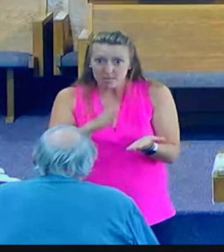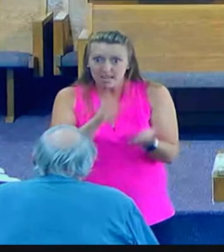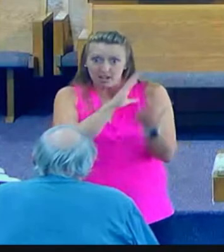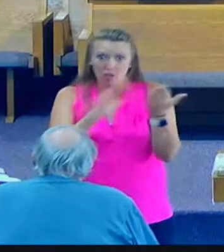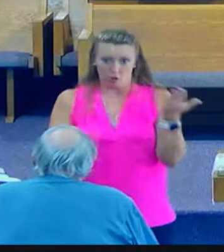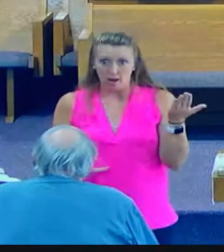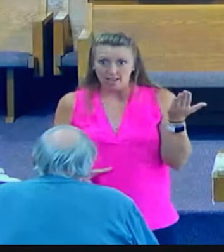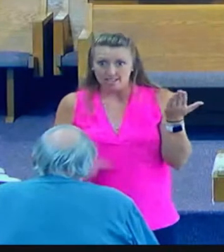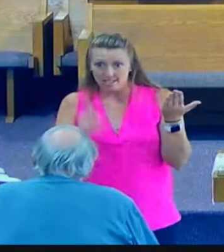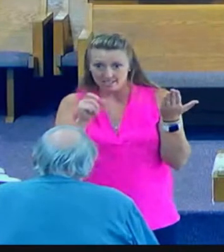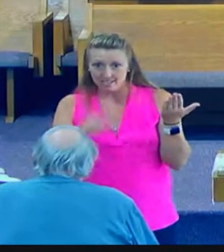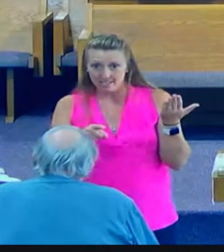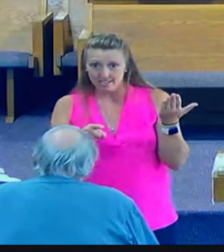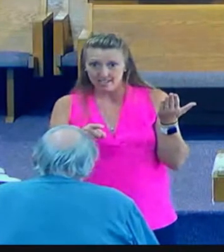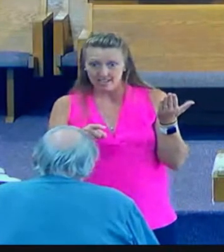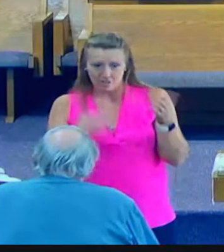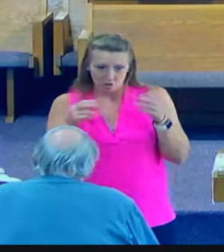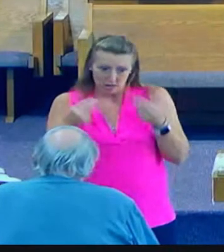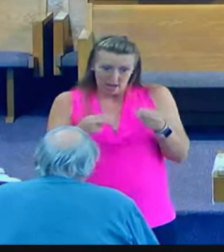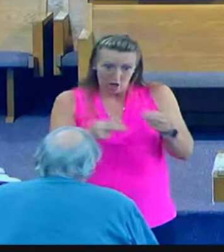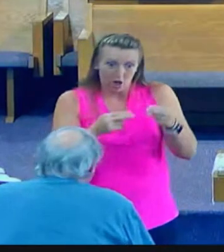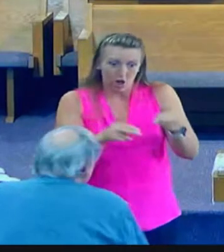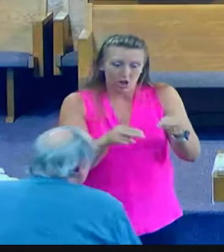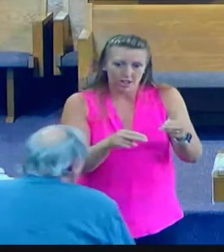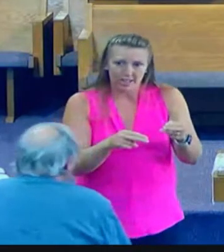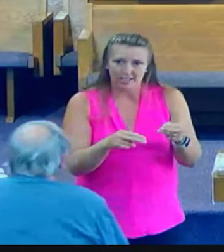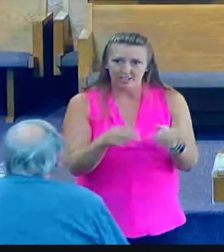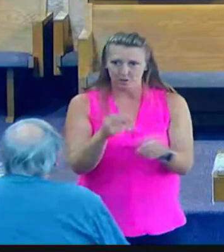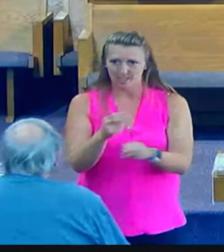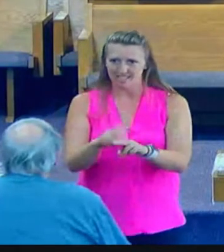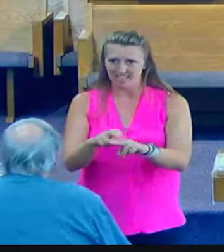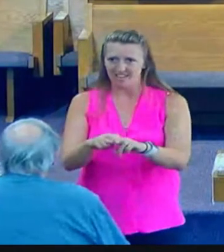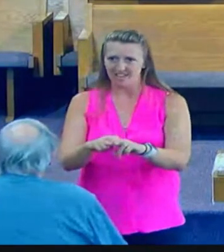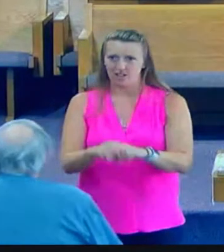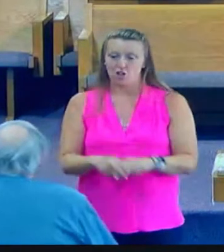Then they went out of the city, and they came to him. You may be seated.